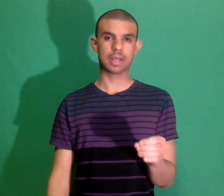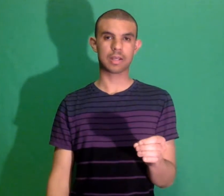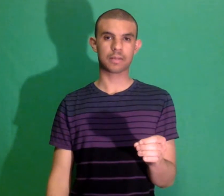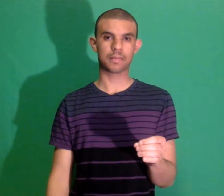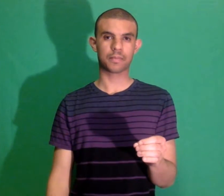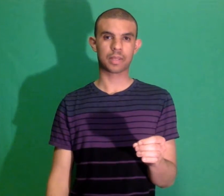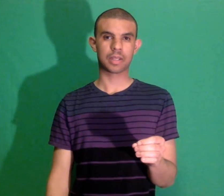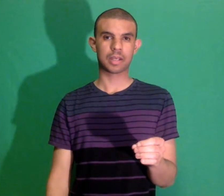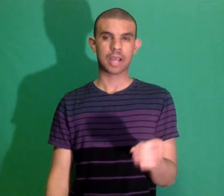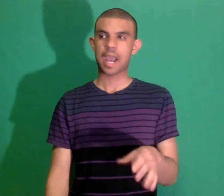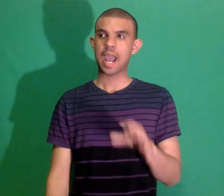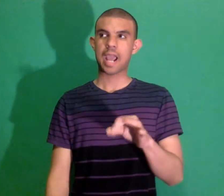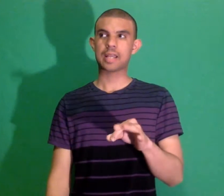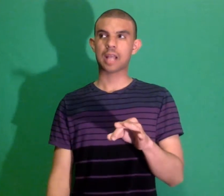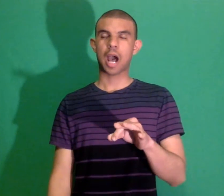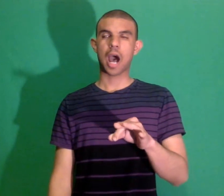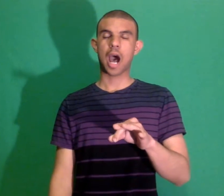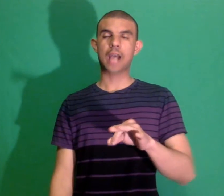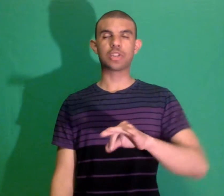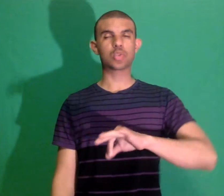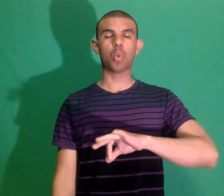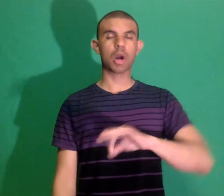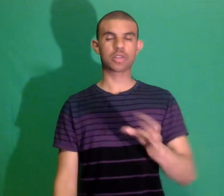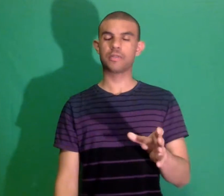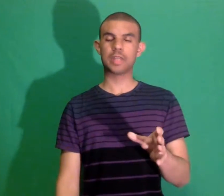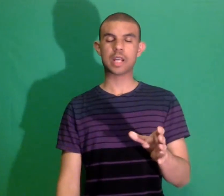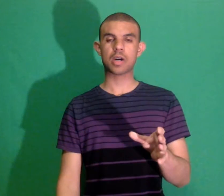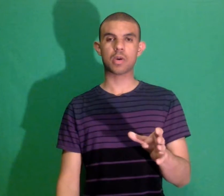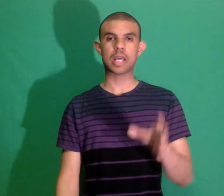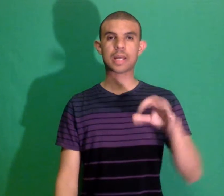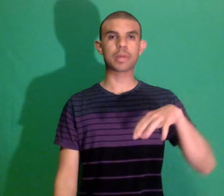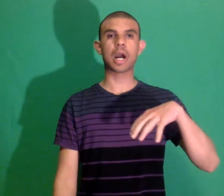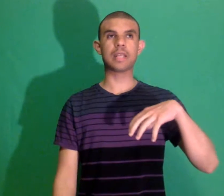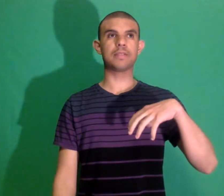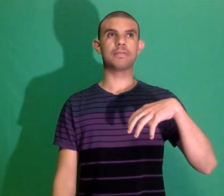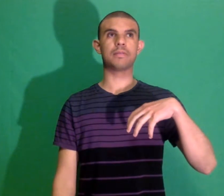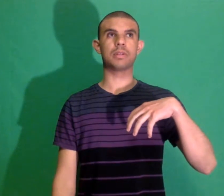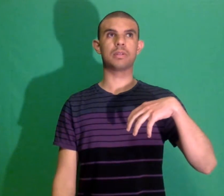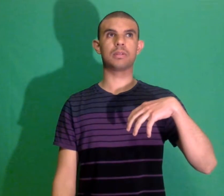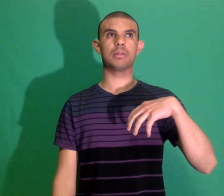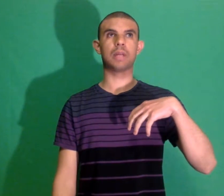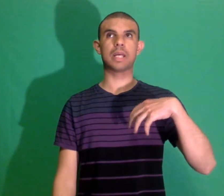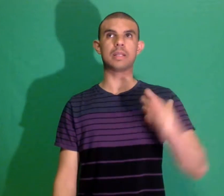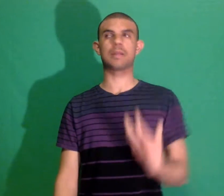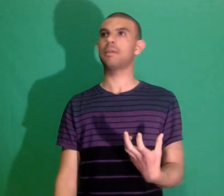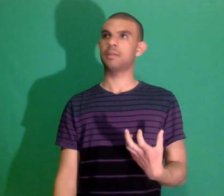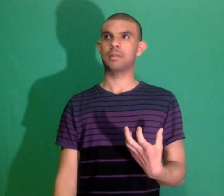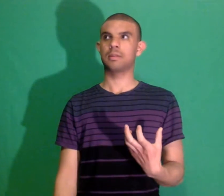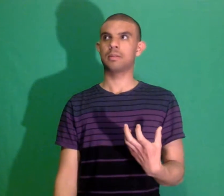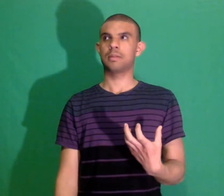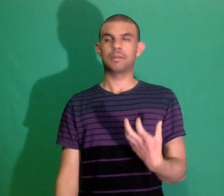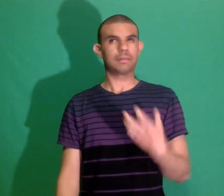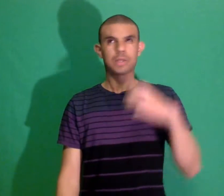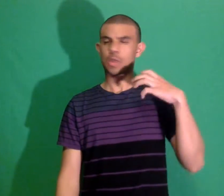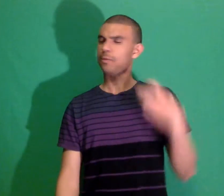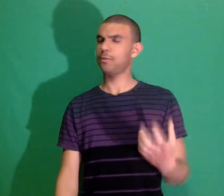and I just watched the video and I'm kind of like confused